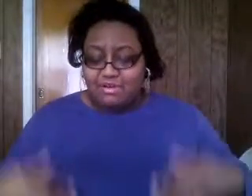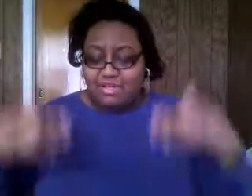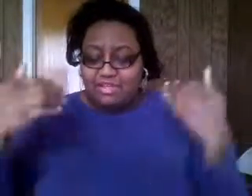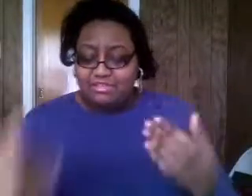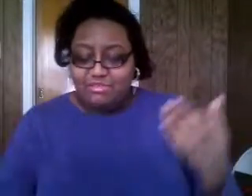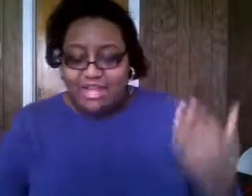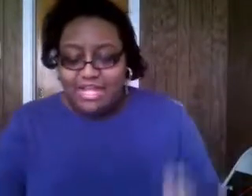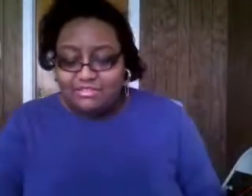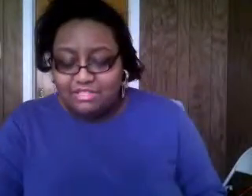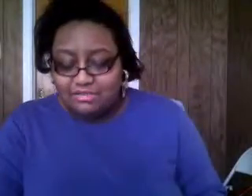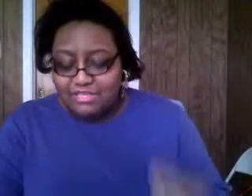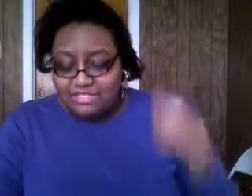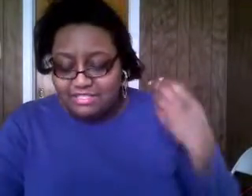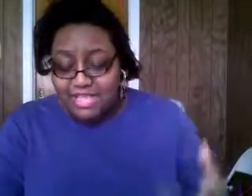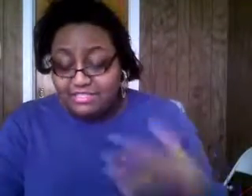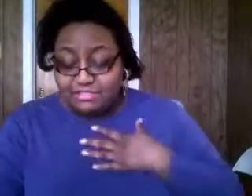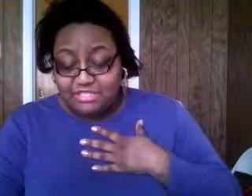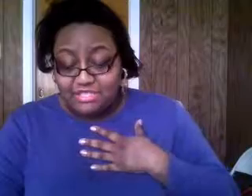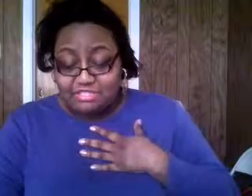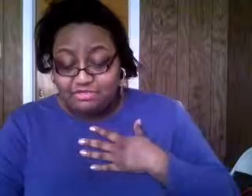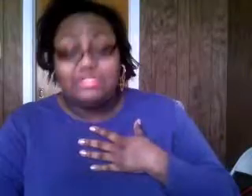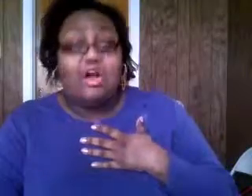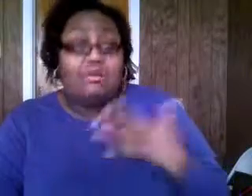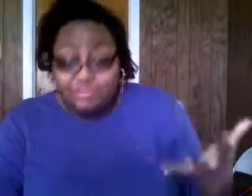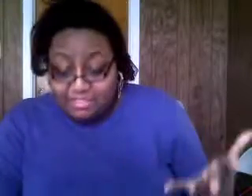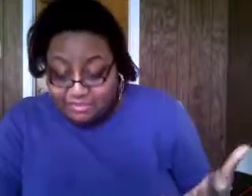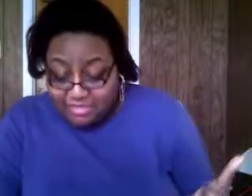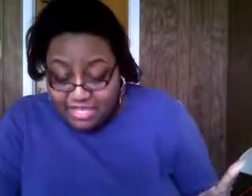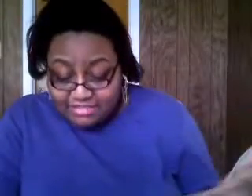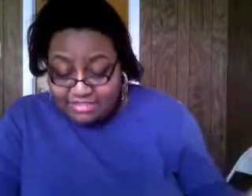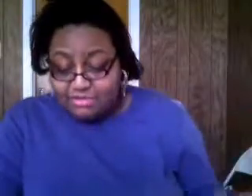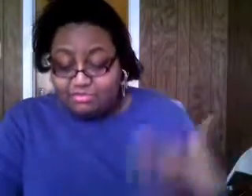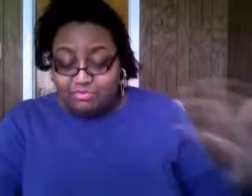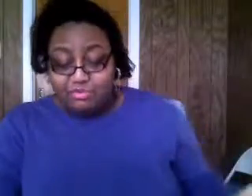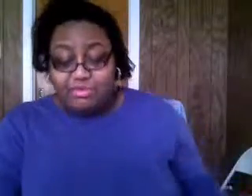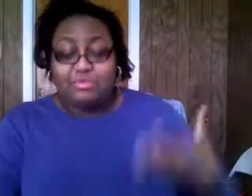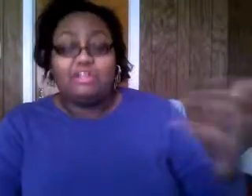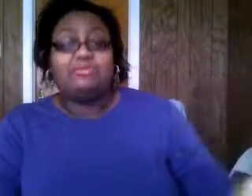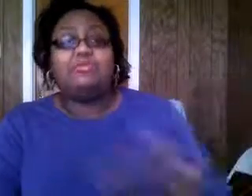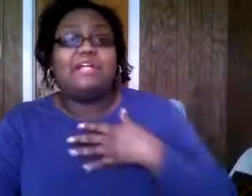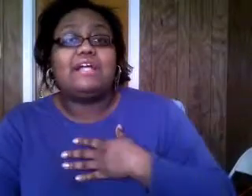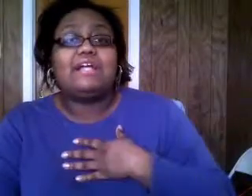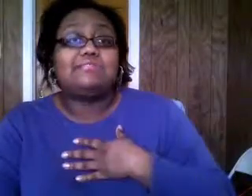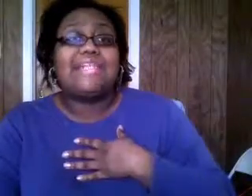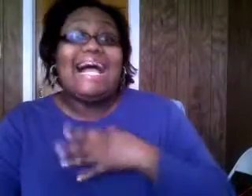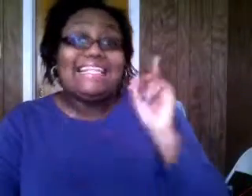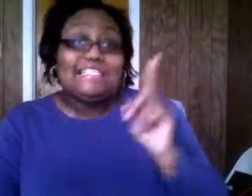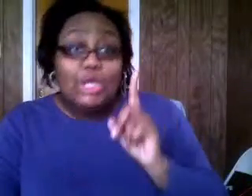you got to ask yourself is it as a christian is it truly our responsibility to get hurt and broken people lost people back to god's grace i think so